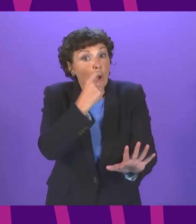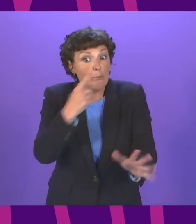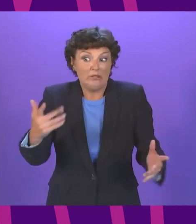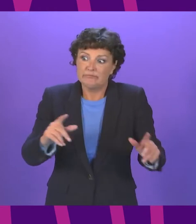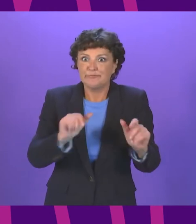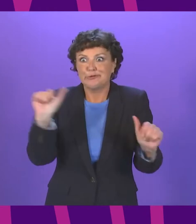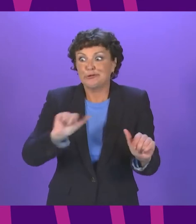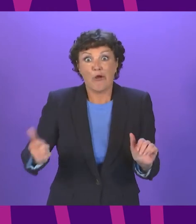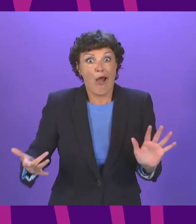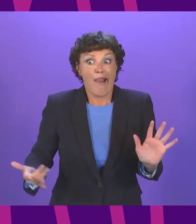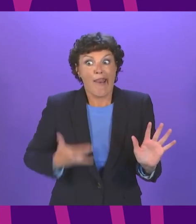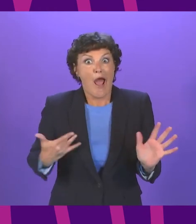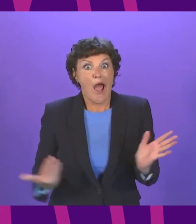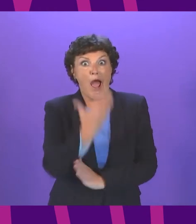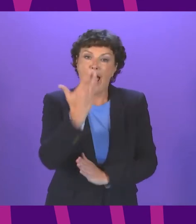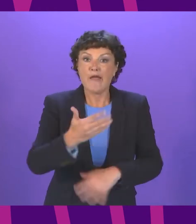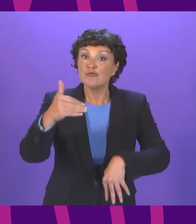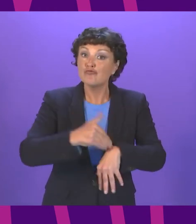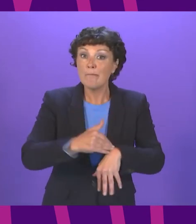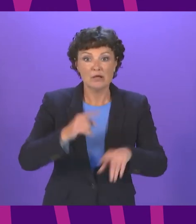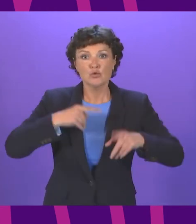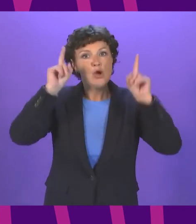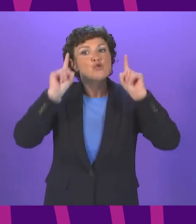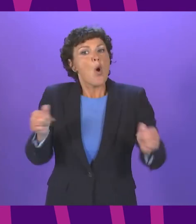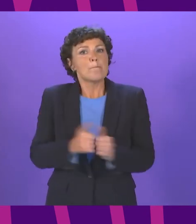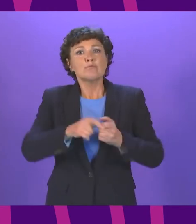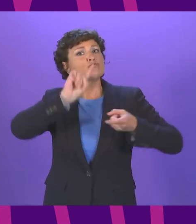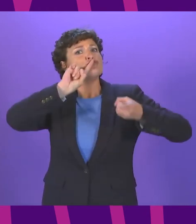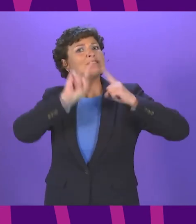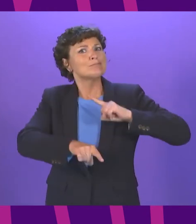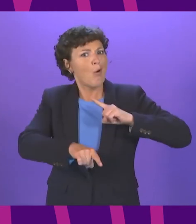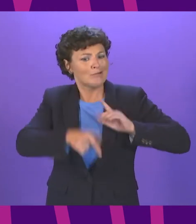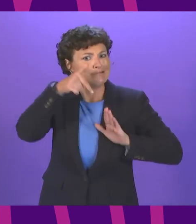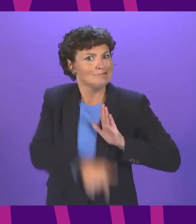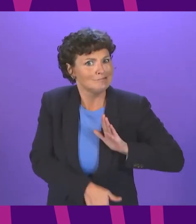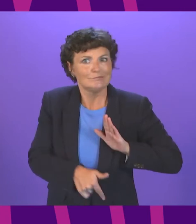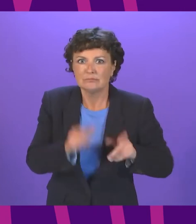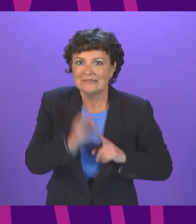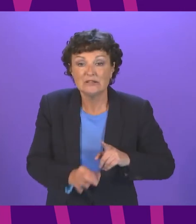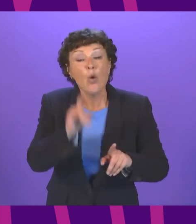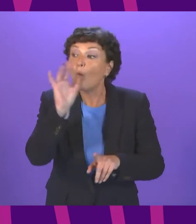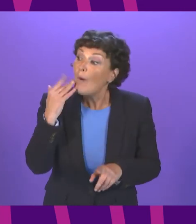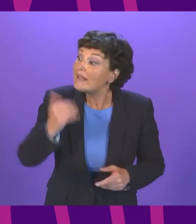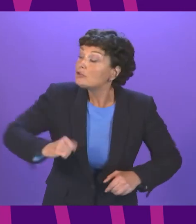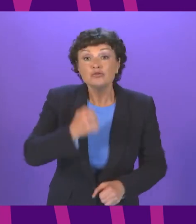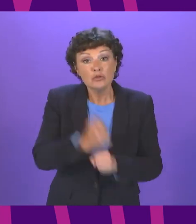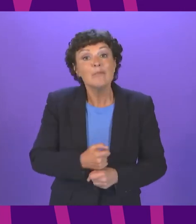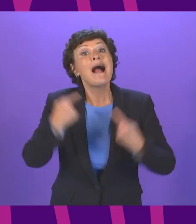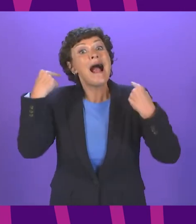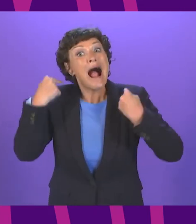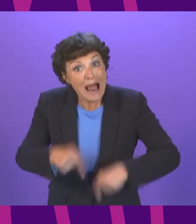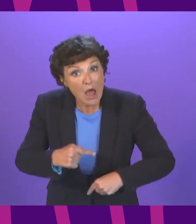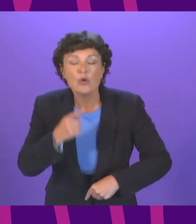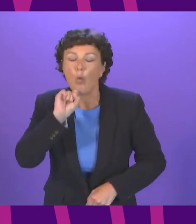a live criminal case therefore it would not be appropriate for me to respond in substance as soon as it is possible for the Scottish Government to do so however we will